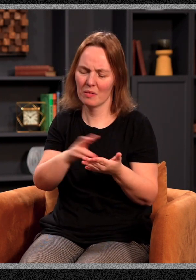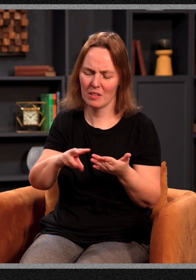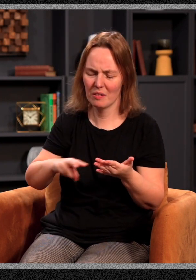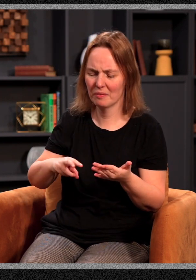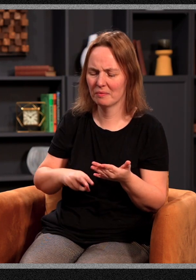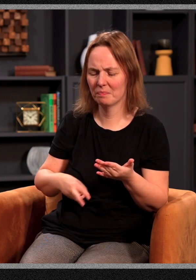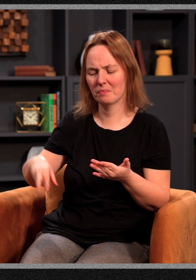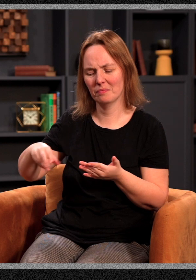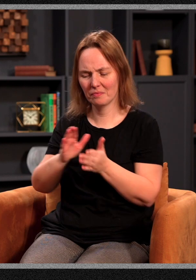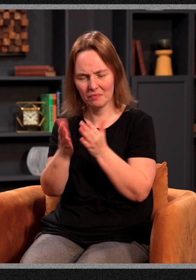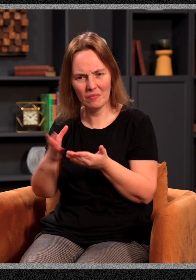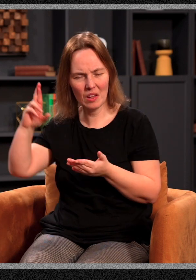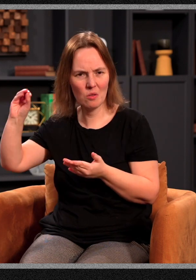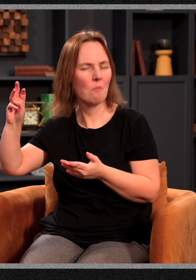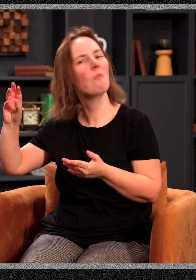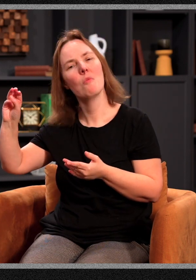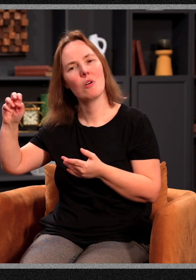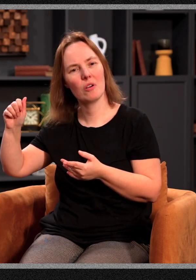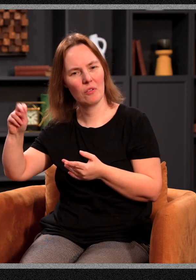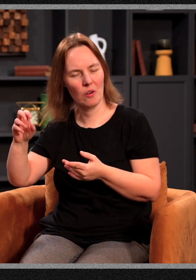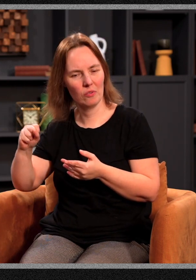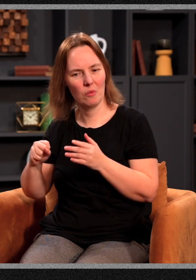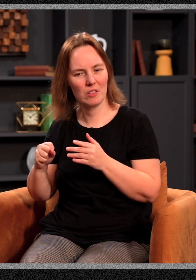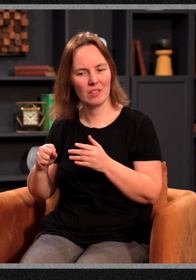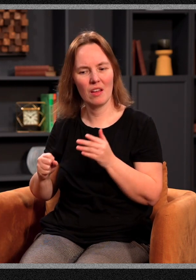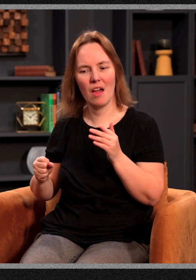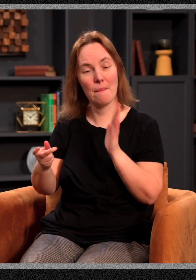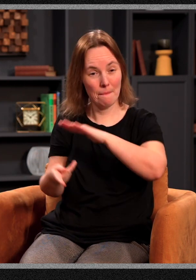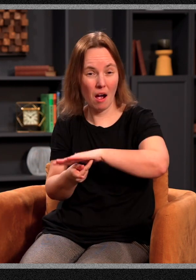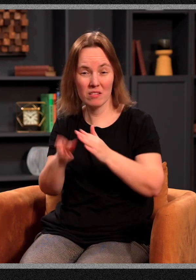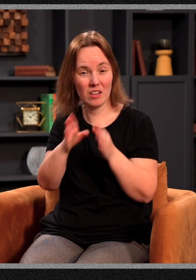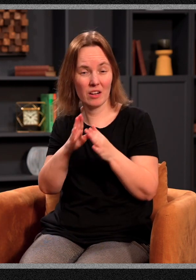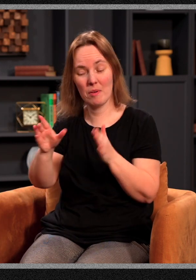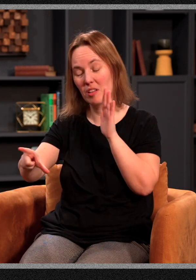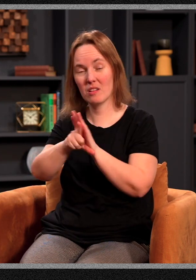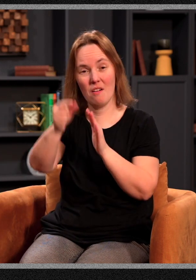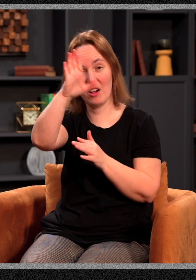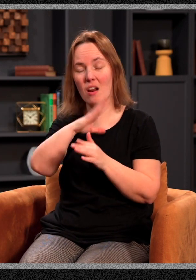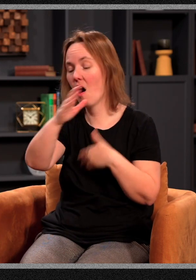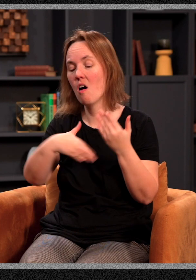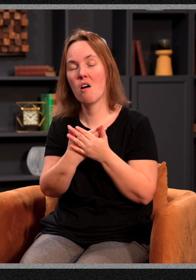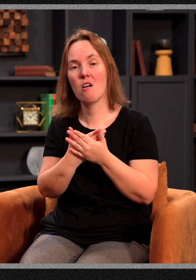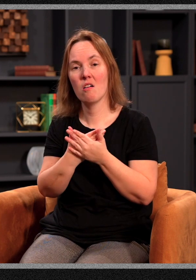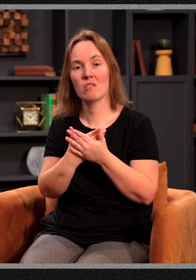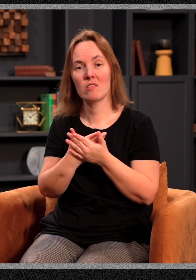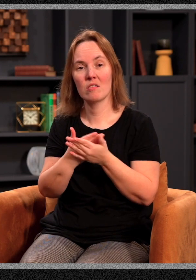as I've been reading through the book of Romans, I'm reminded that Paul is talking about the law of God. See, all Scripture is of God. God